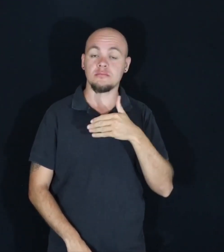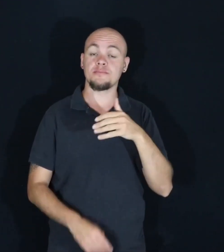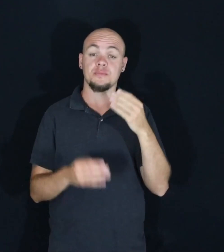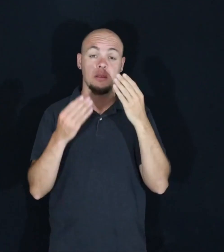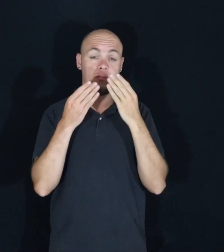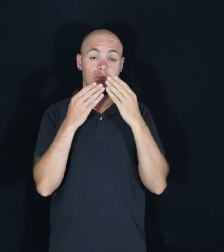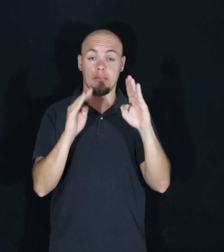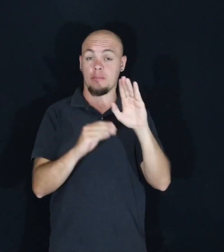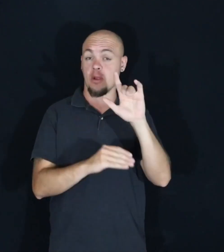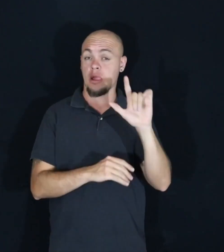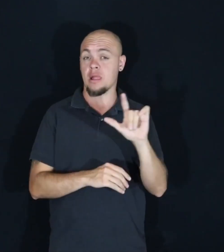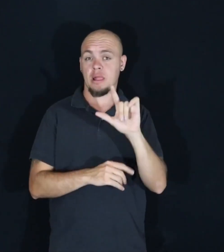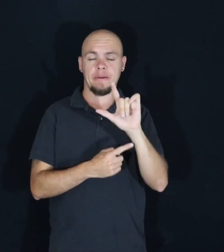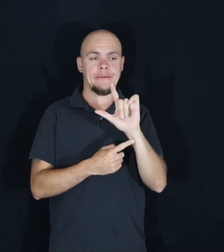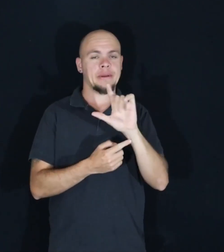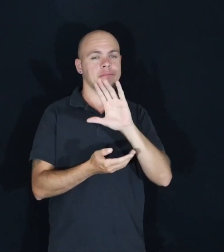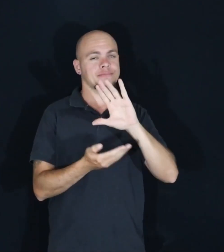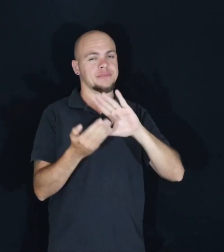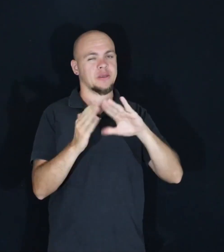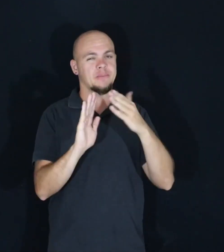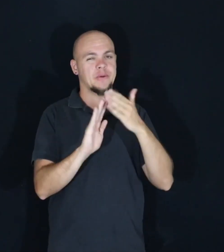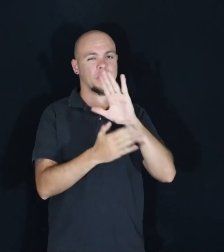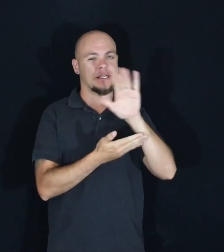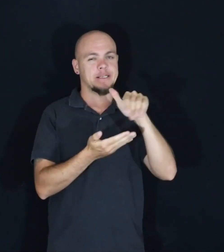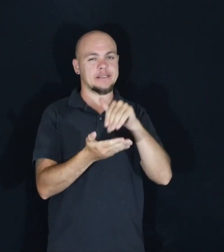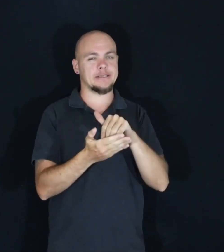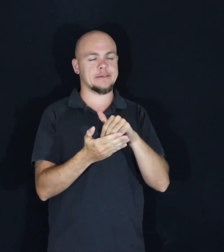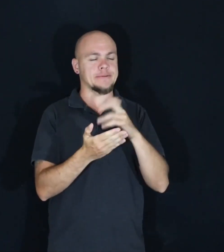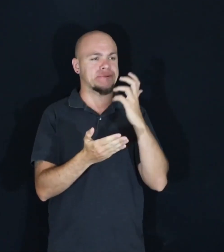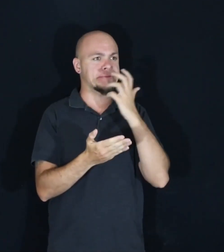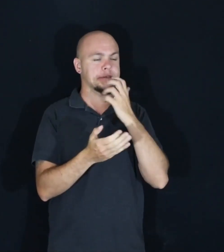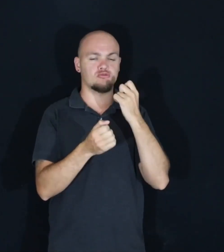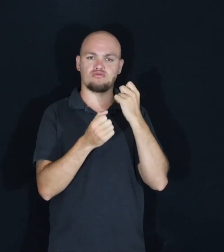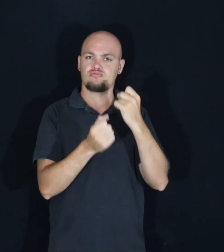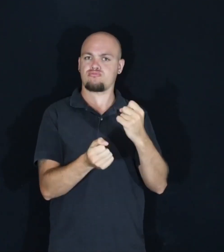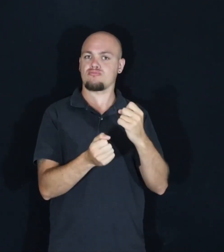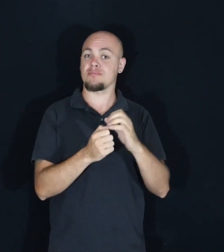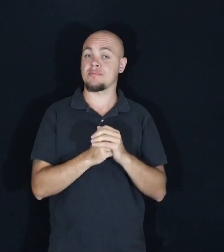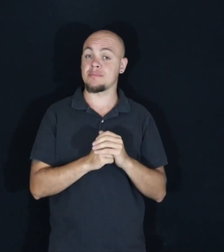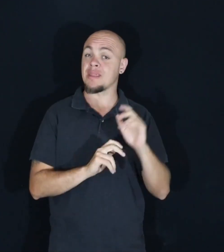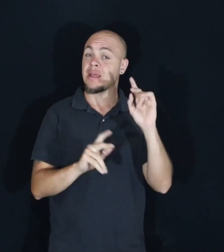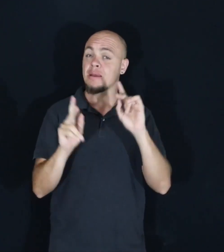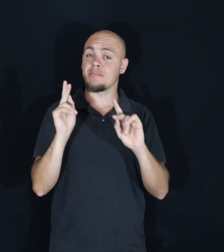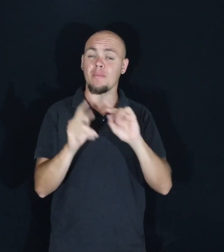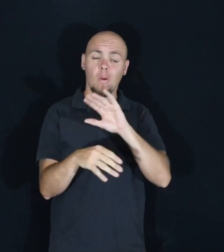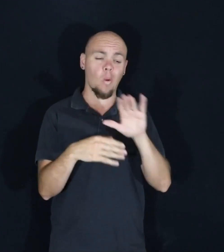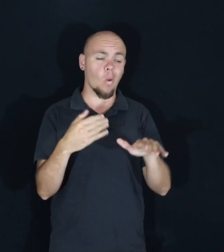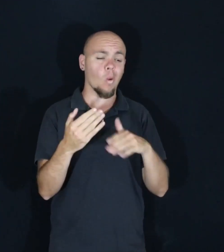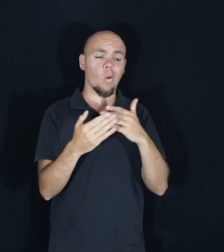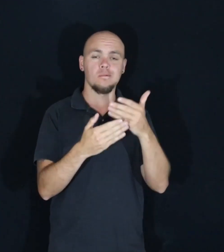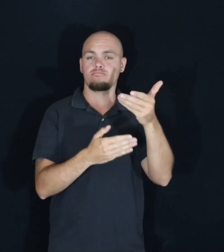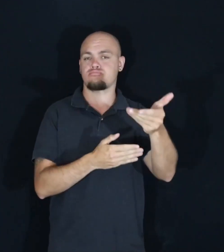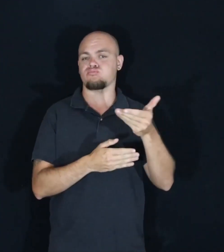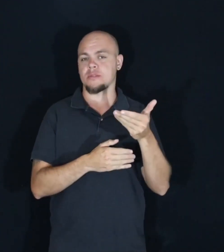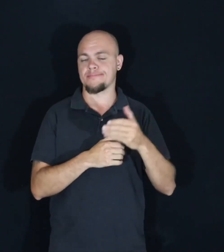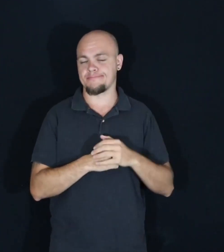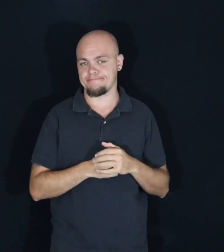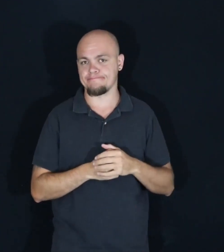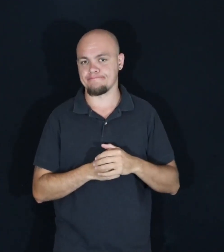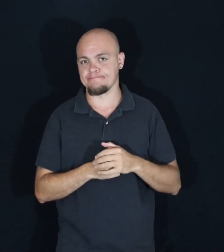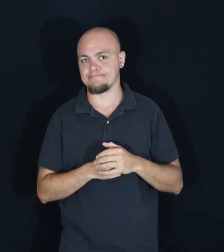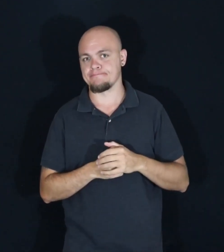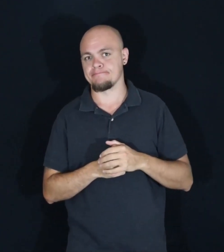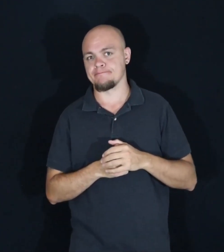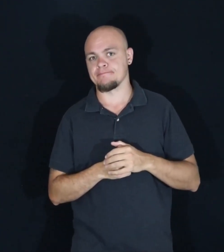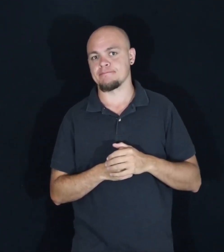are vibrant community centers where everyone is welcome. And it's